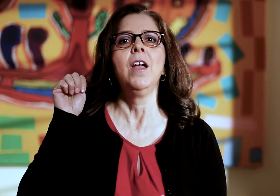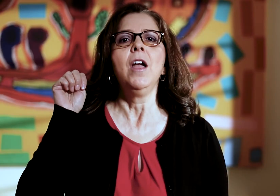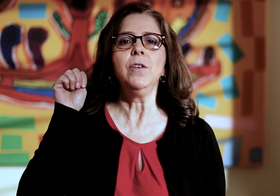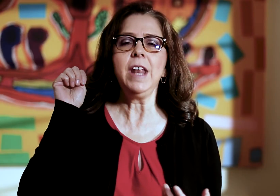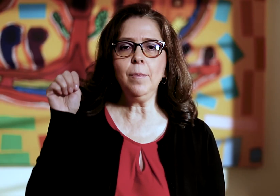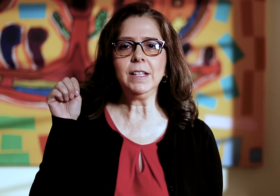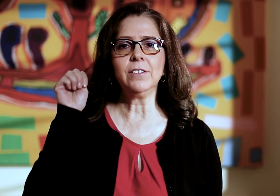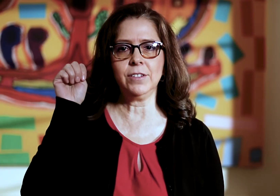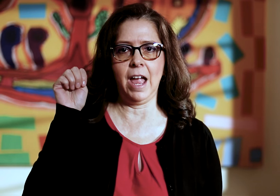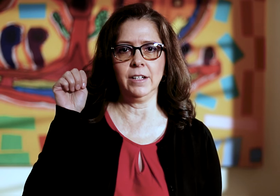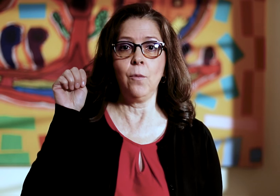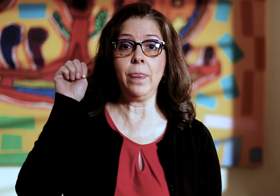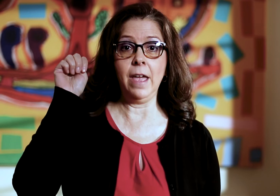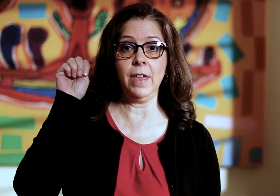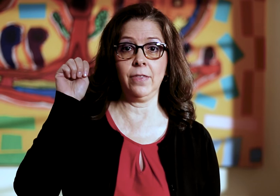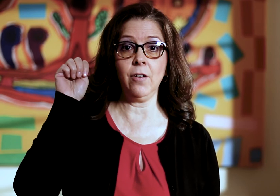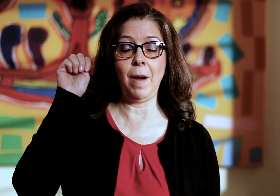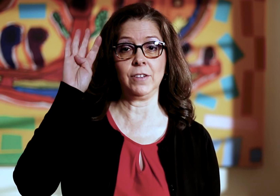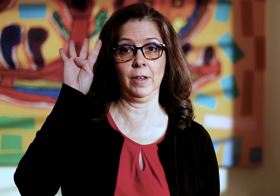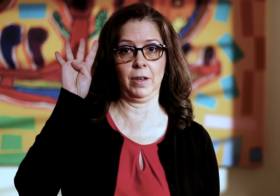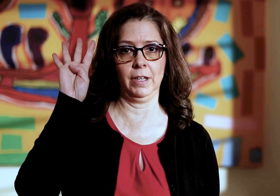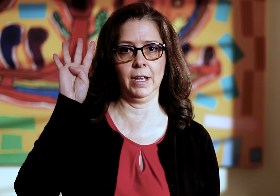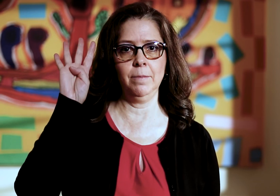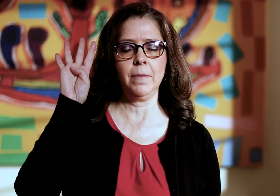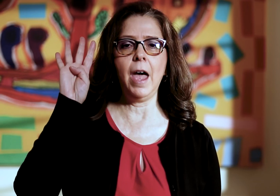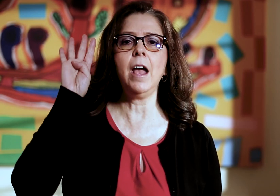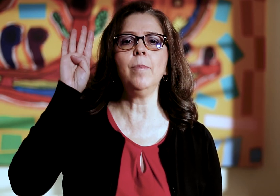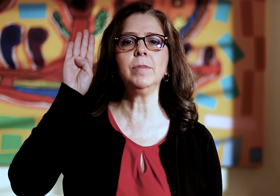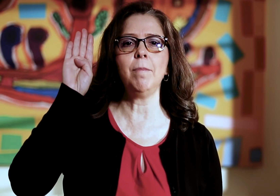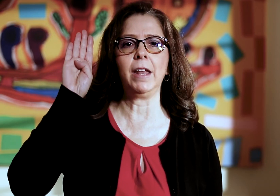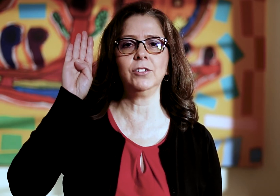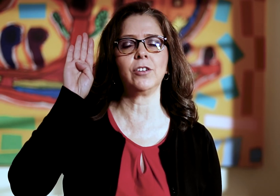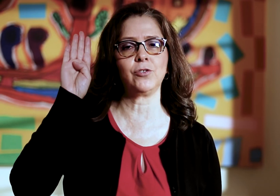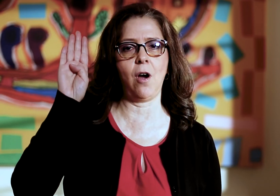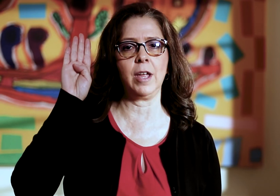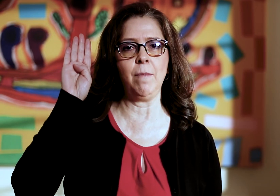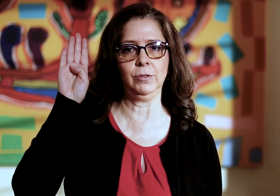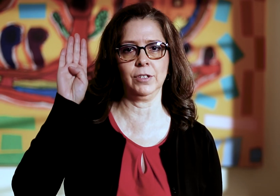You can help kids understand when they think they're about to flip their lid and help them to manage their strong emotions.